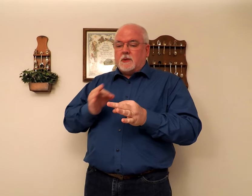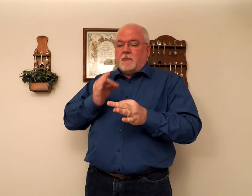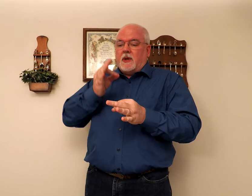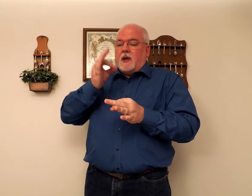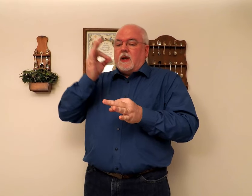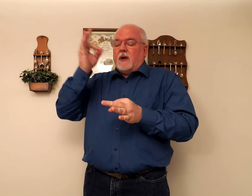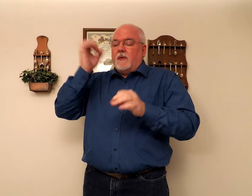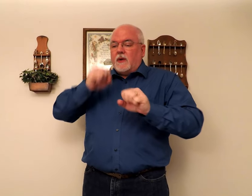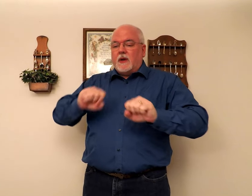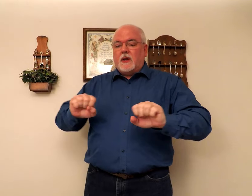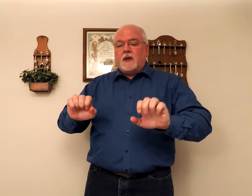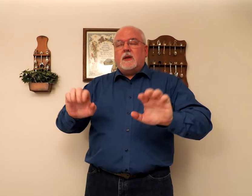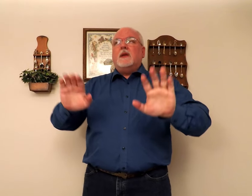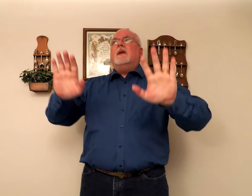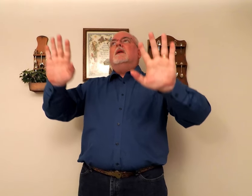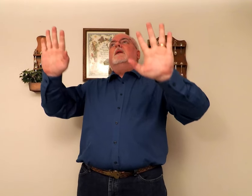spirit yield.